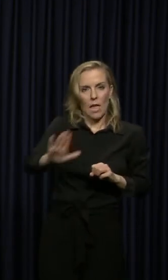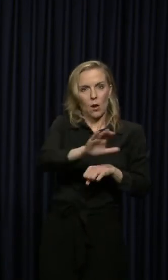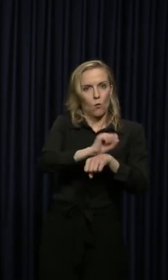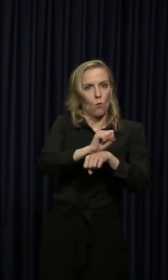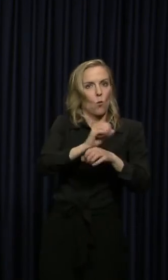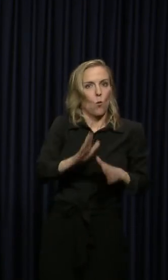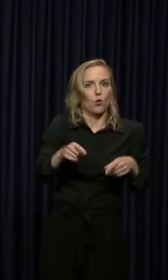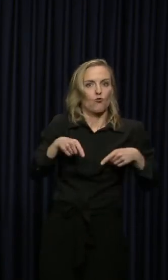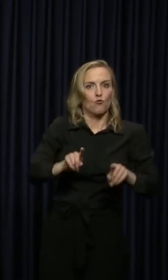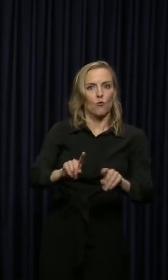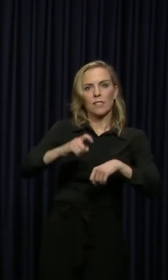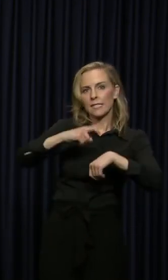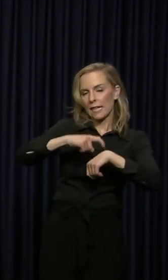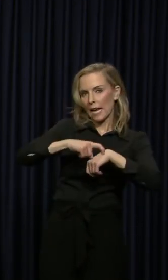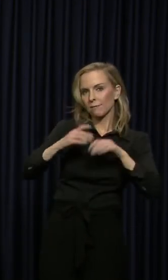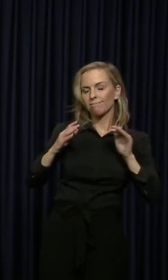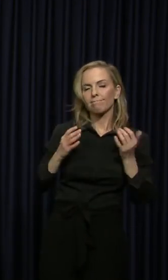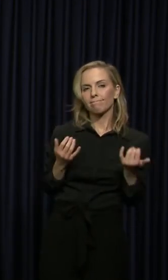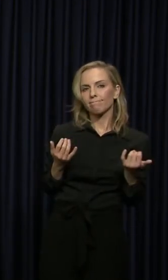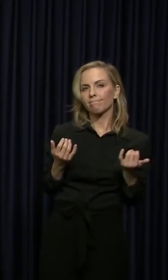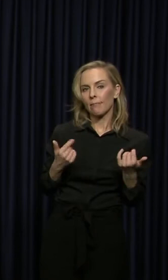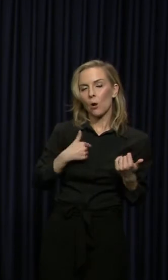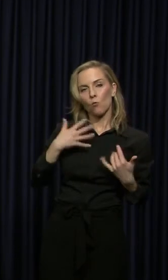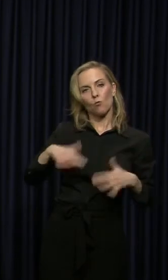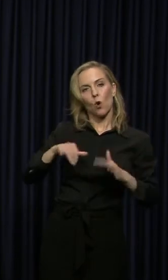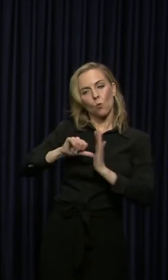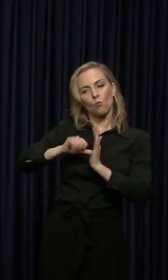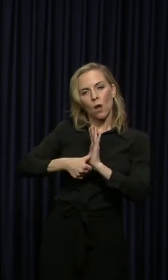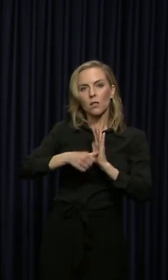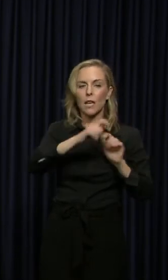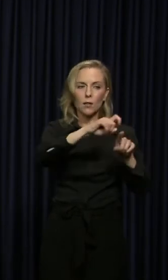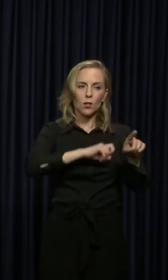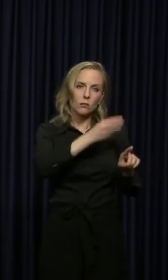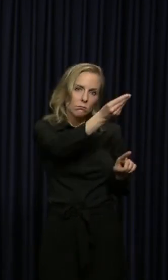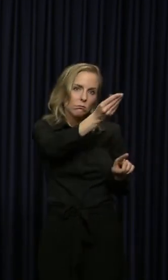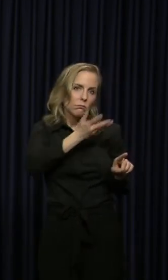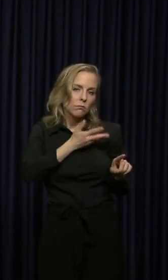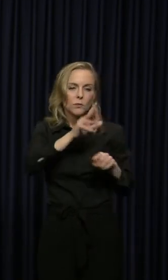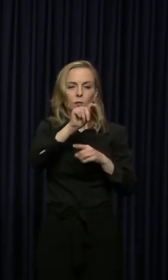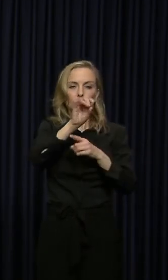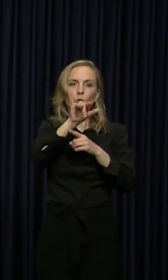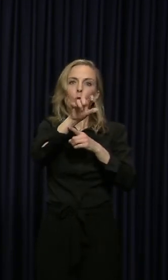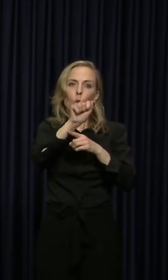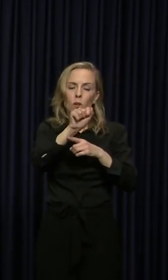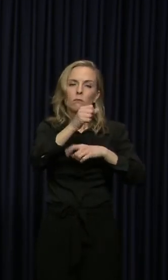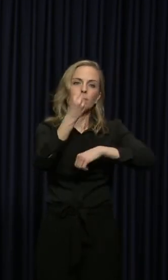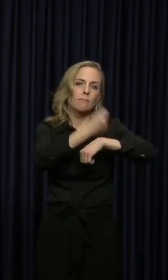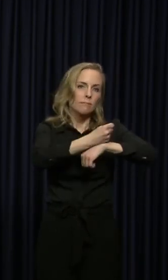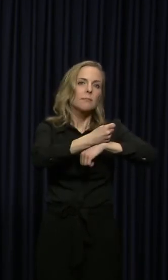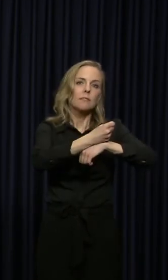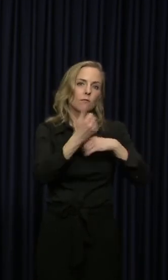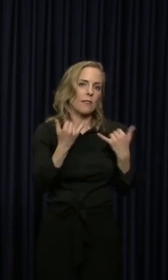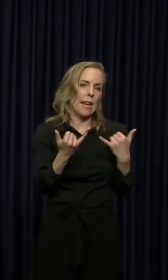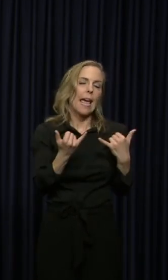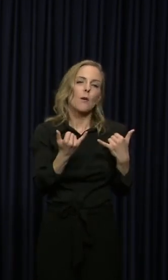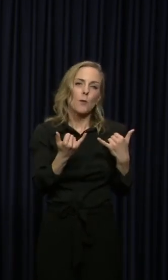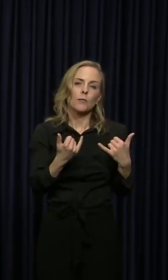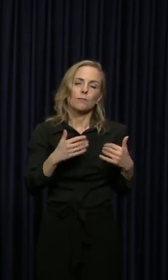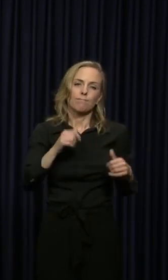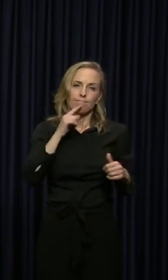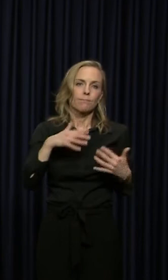during this period of time. But I was impressed by the call that we had and the steps that that they're taking